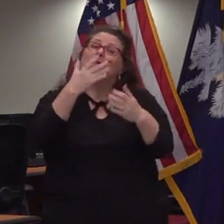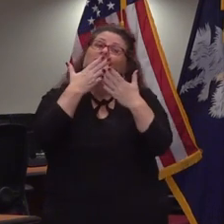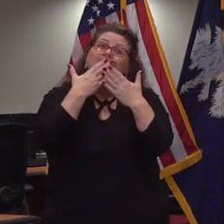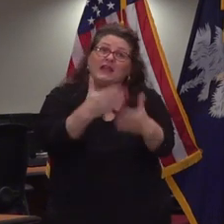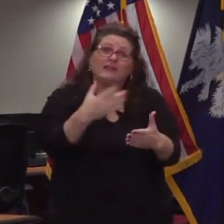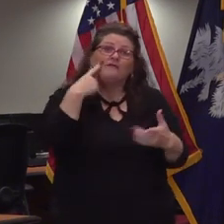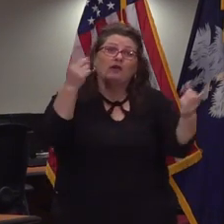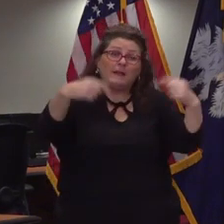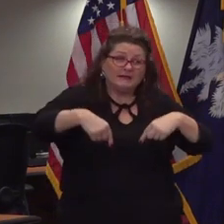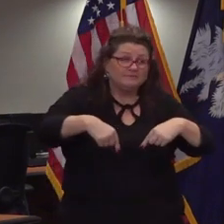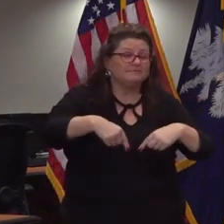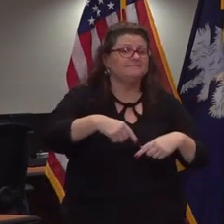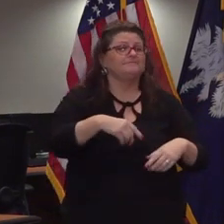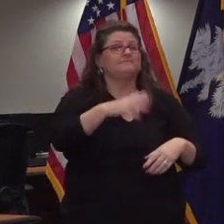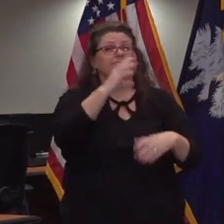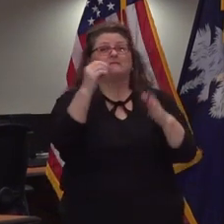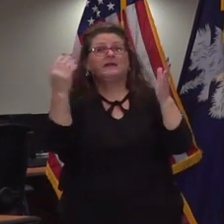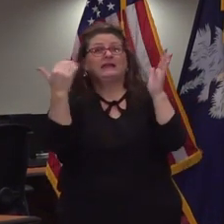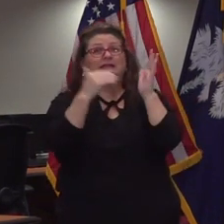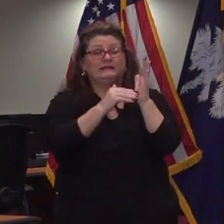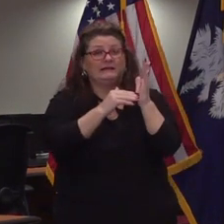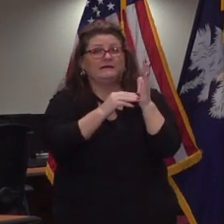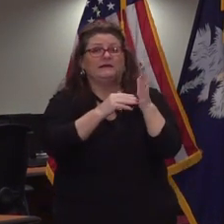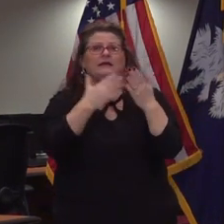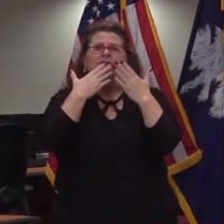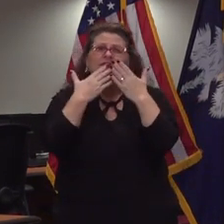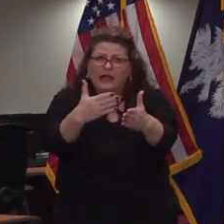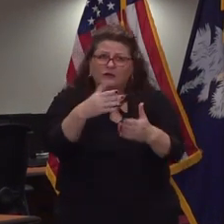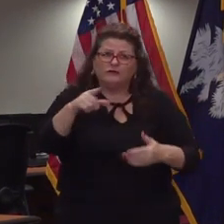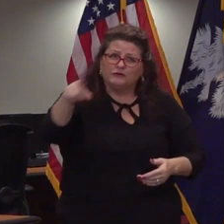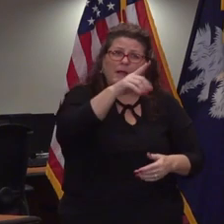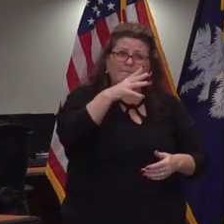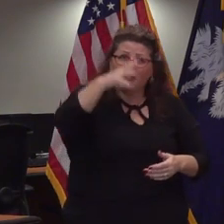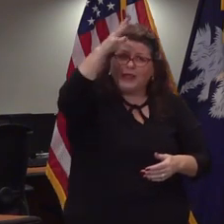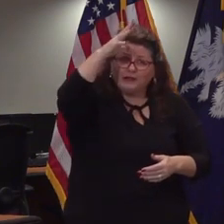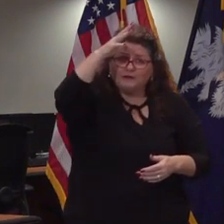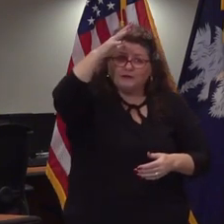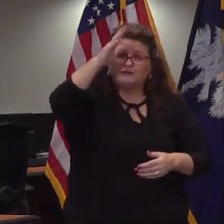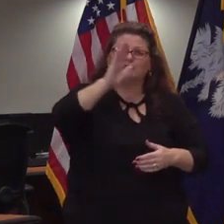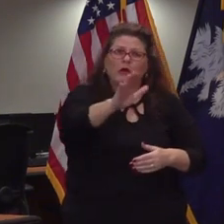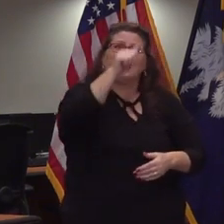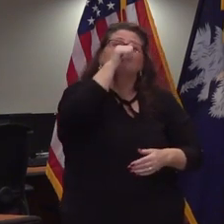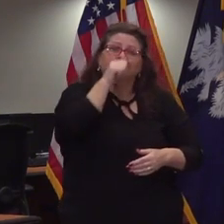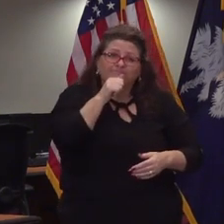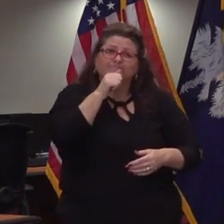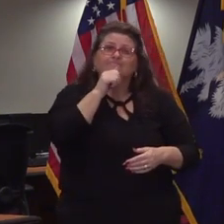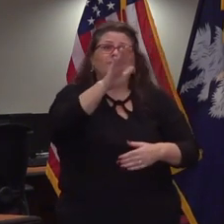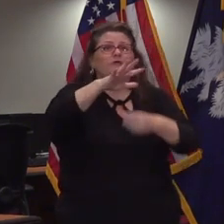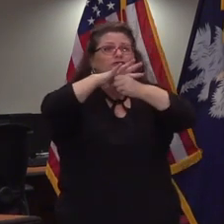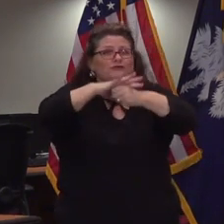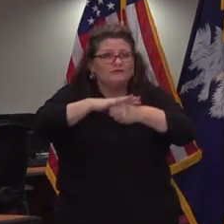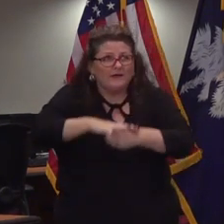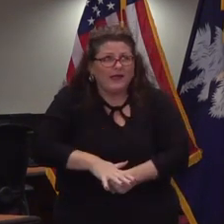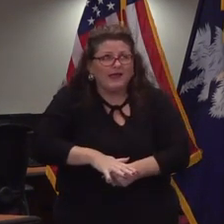much and this uh i want to say again we appreciate the parents the the diligence and the stress that a lot of our parents